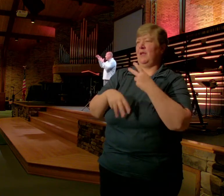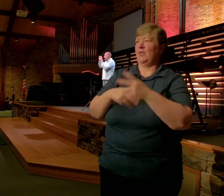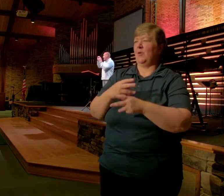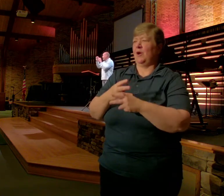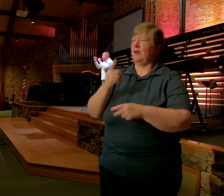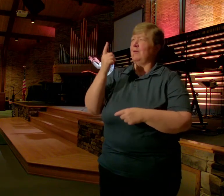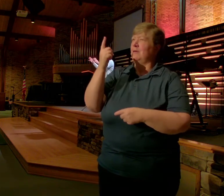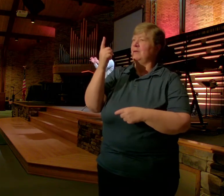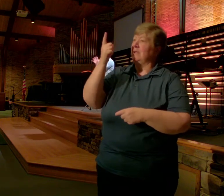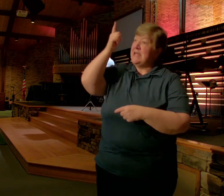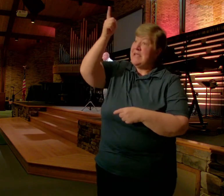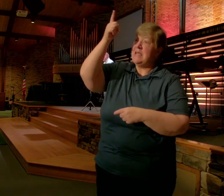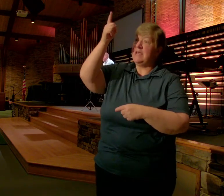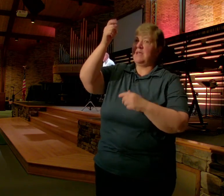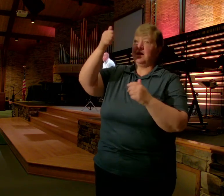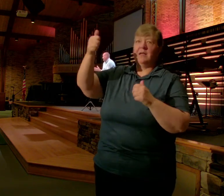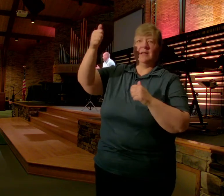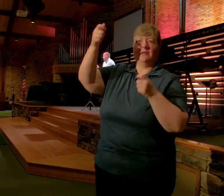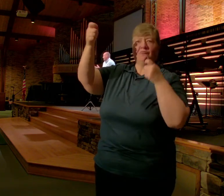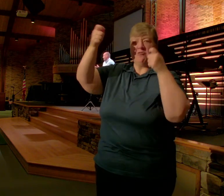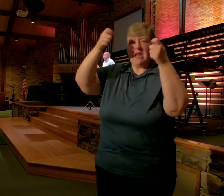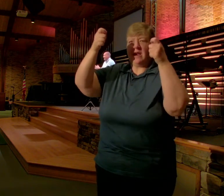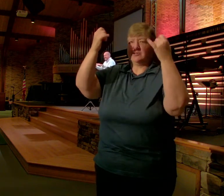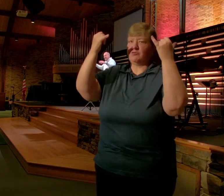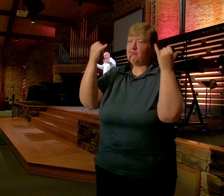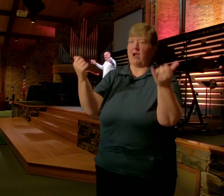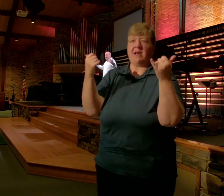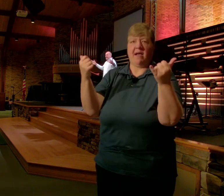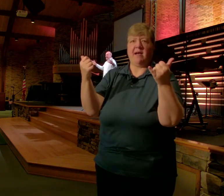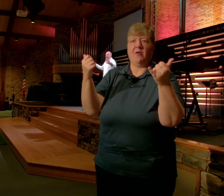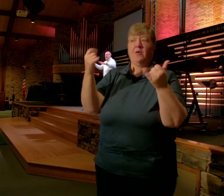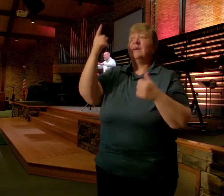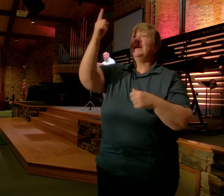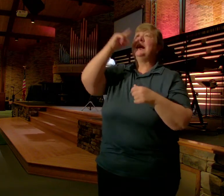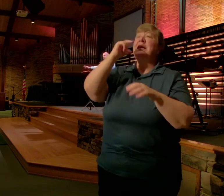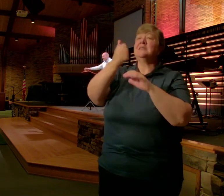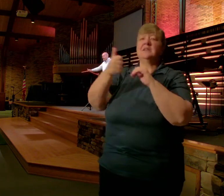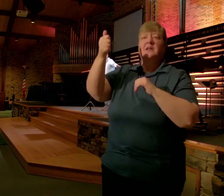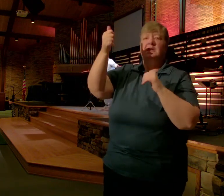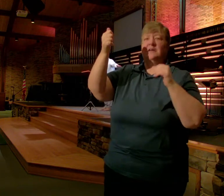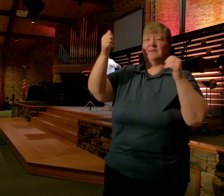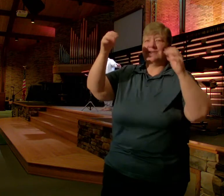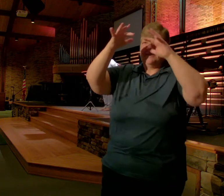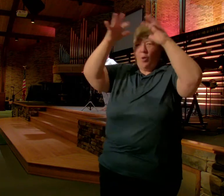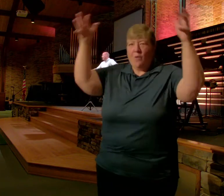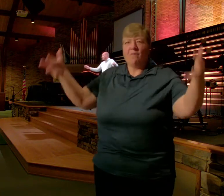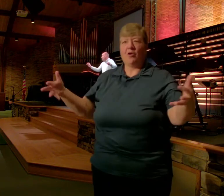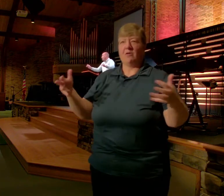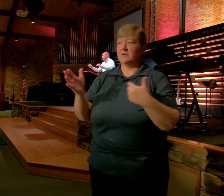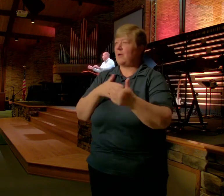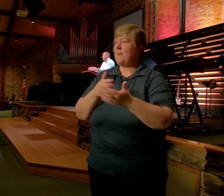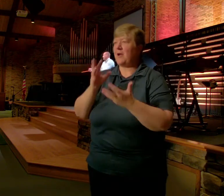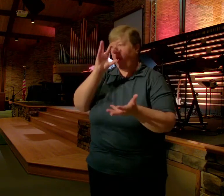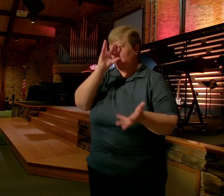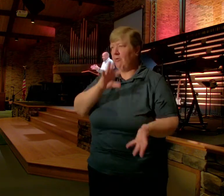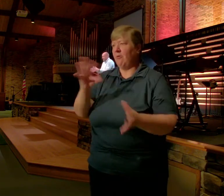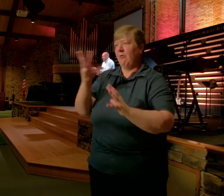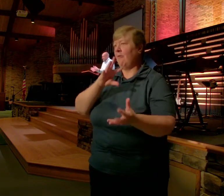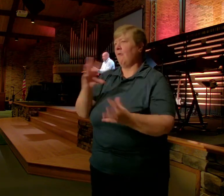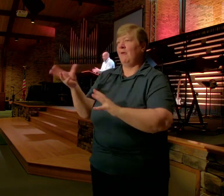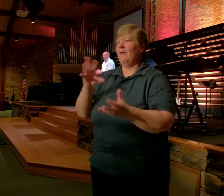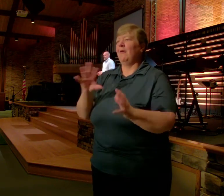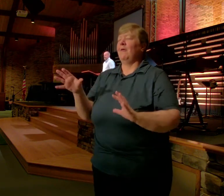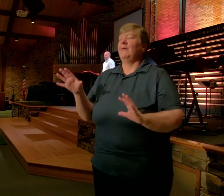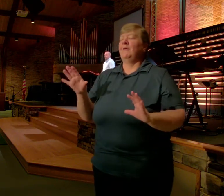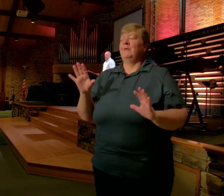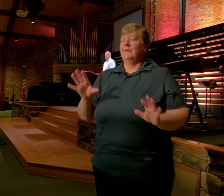Ruling And Reigning Right Now And That He Is In Charge And No Matter How Chaotic Things Get You Can Be At Peace